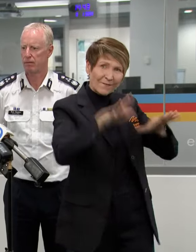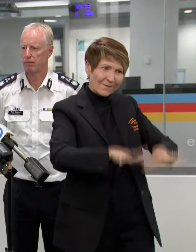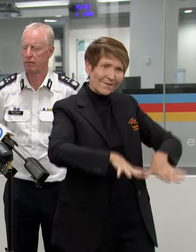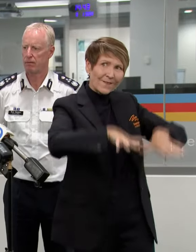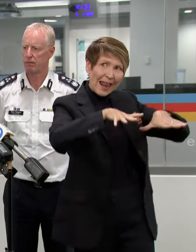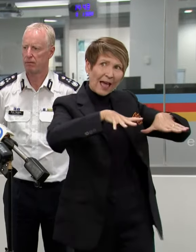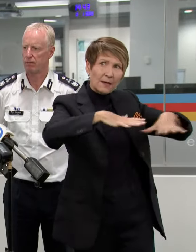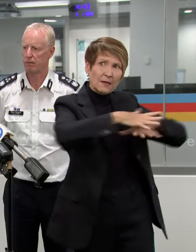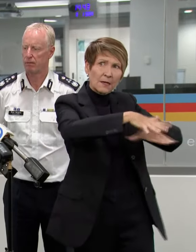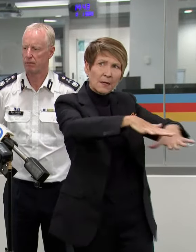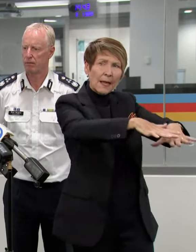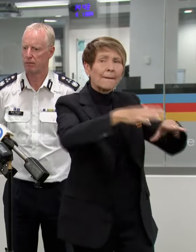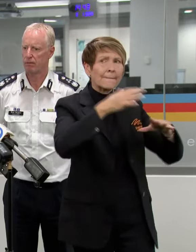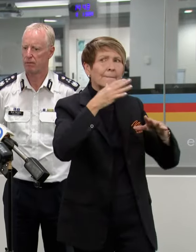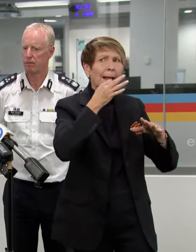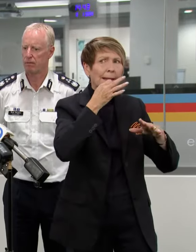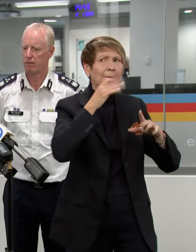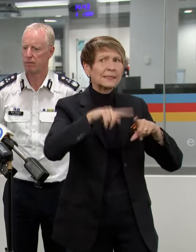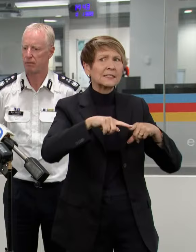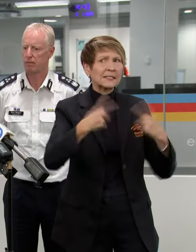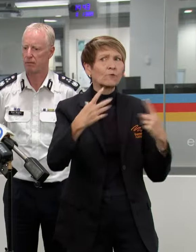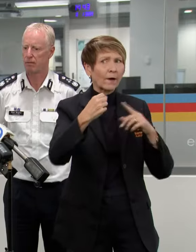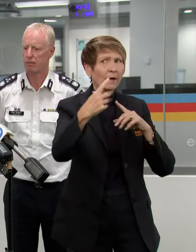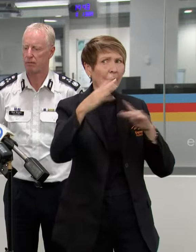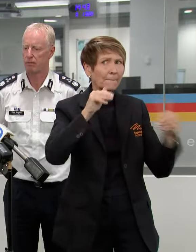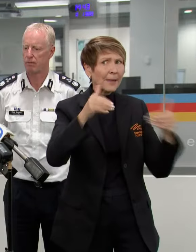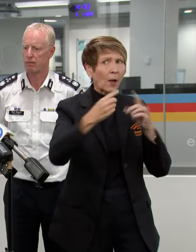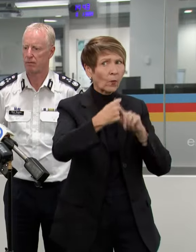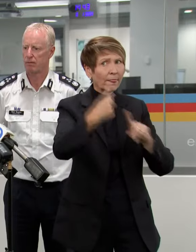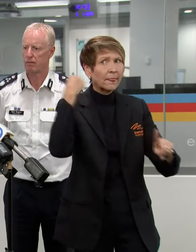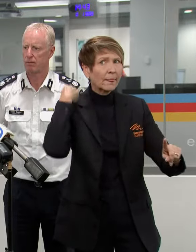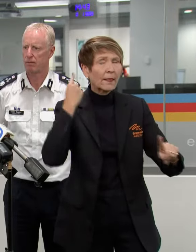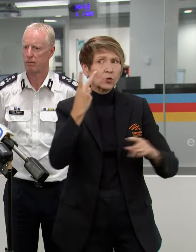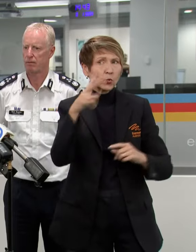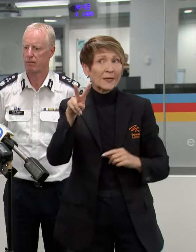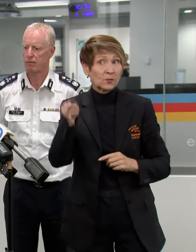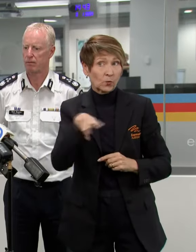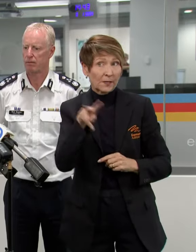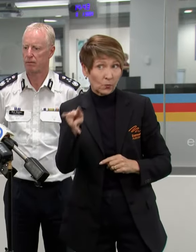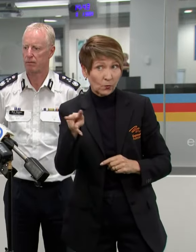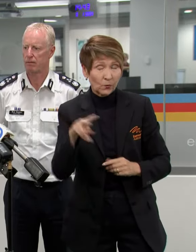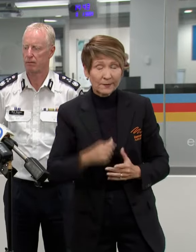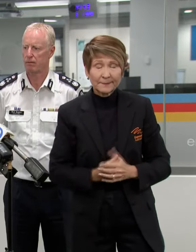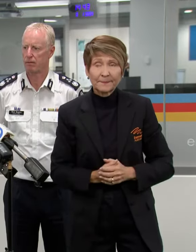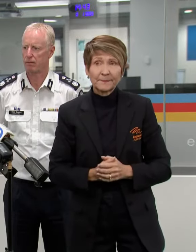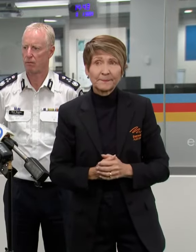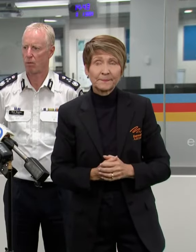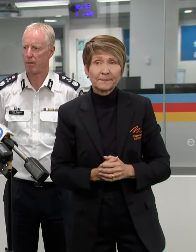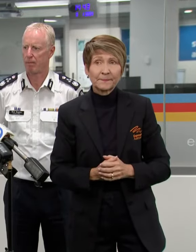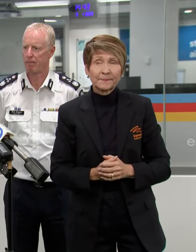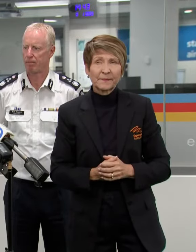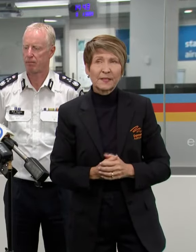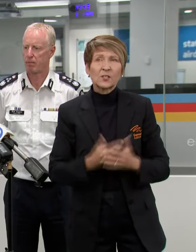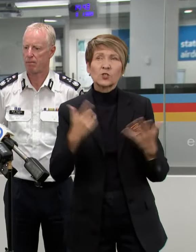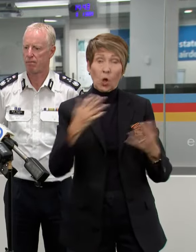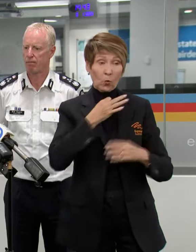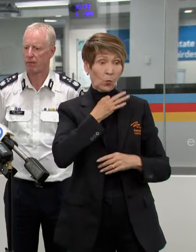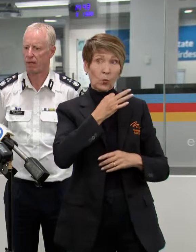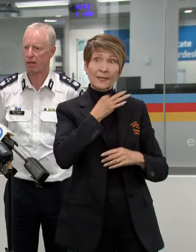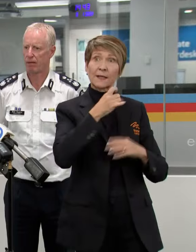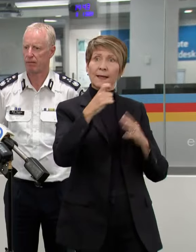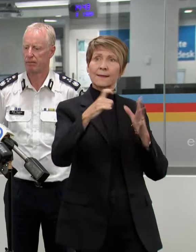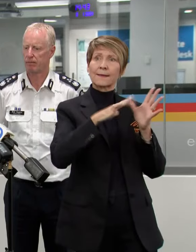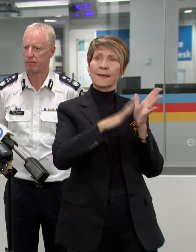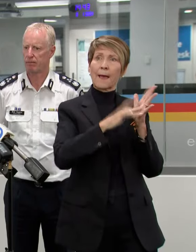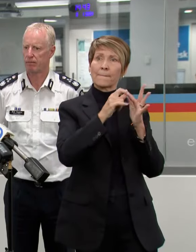level quite different to what we saw in that 2022 flood situation. The potential risk on the Campaspe